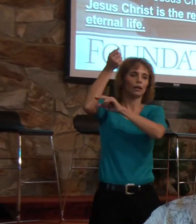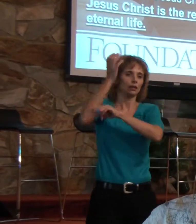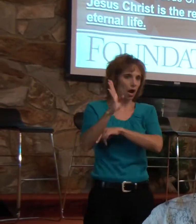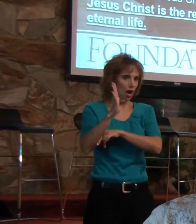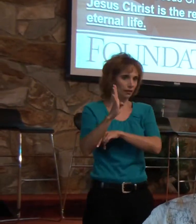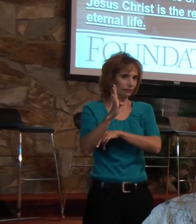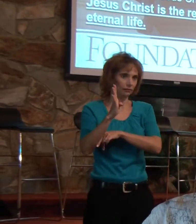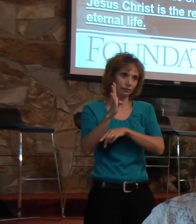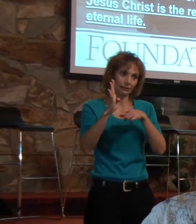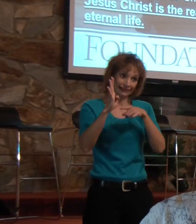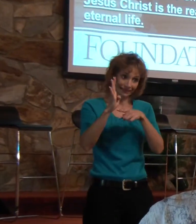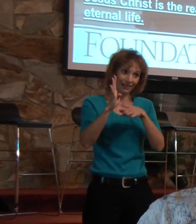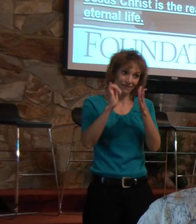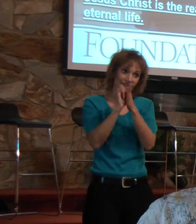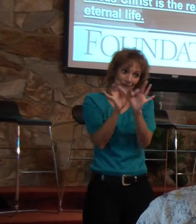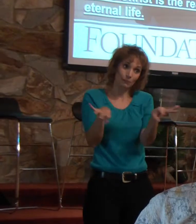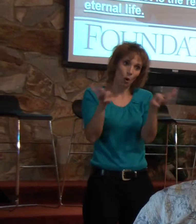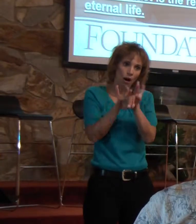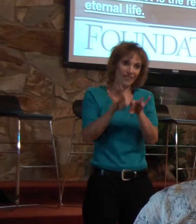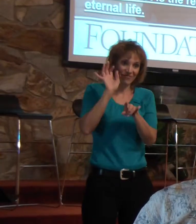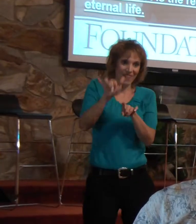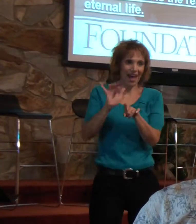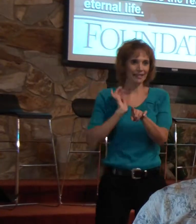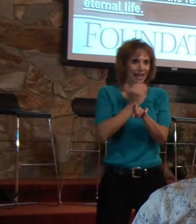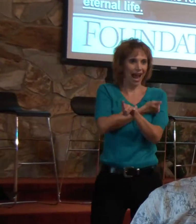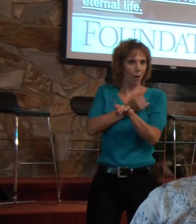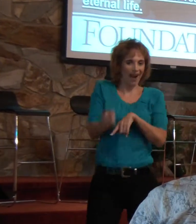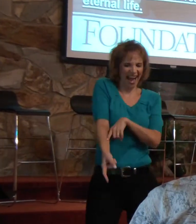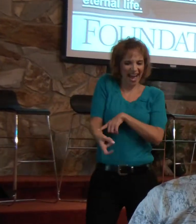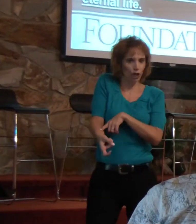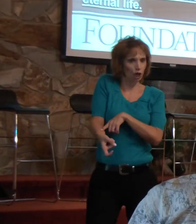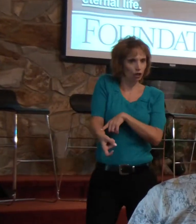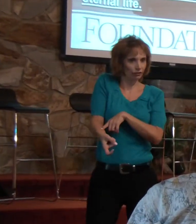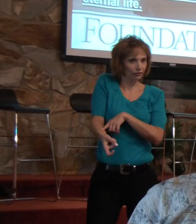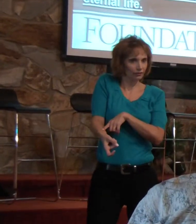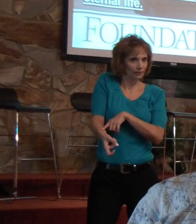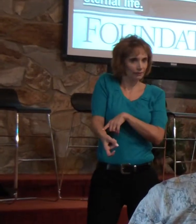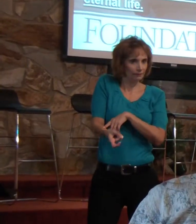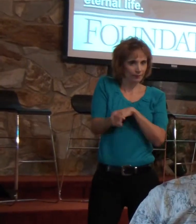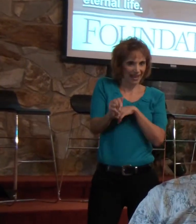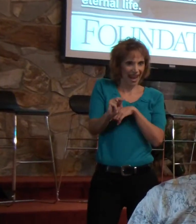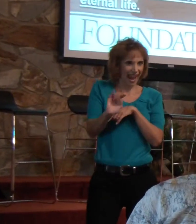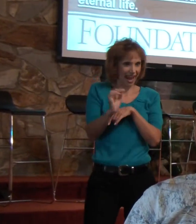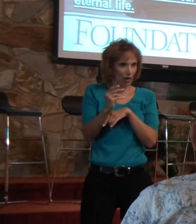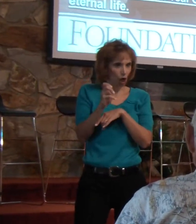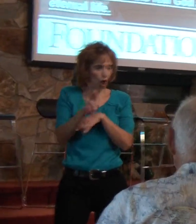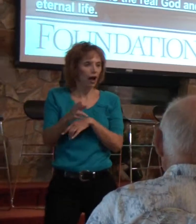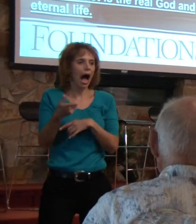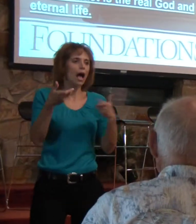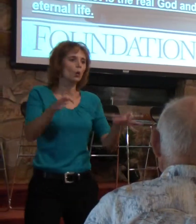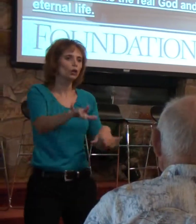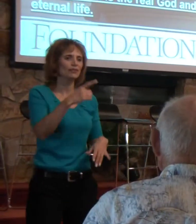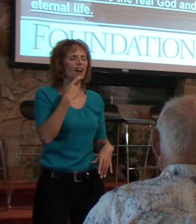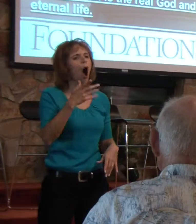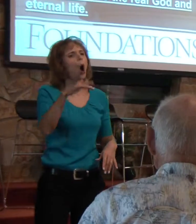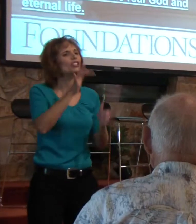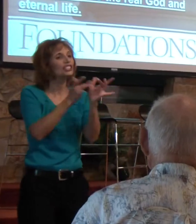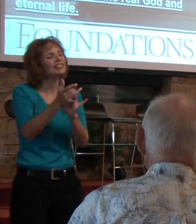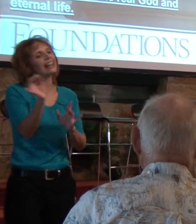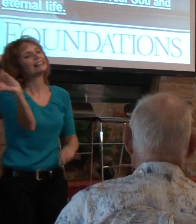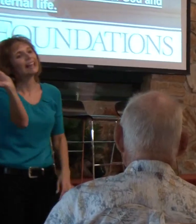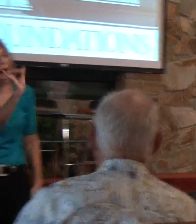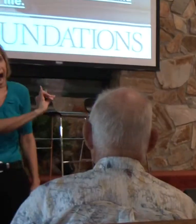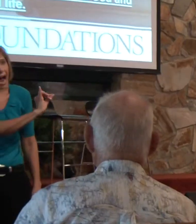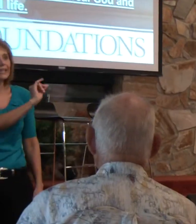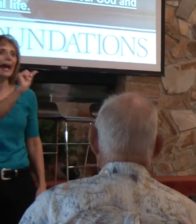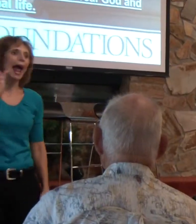And I want to preface that and I want to anchor that and just drill that because I don't want you to think that, well, Jesus is like a God. Because there are many who believe